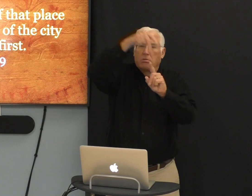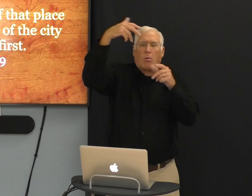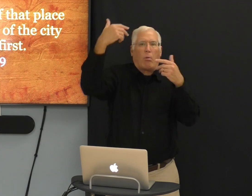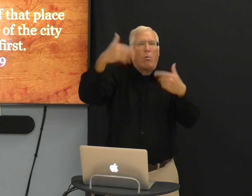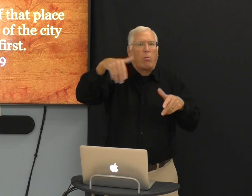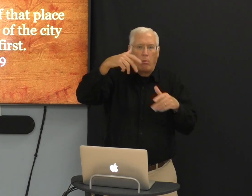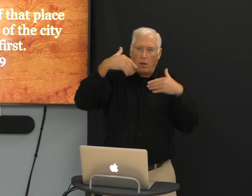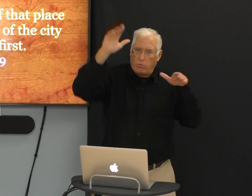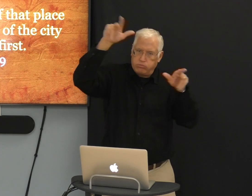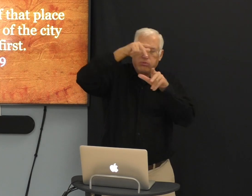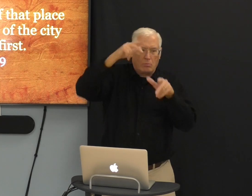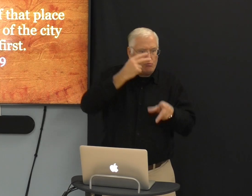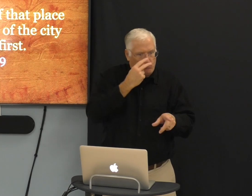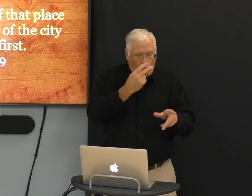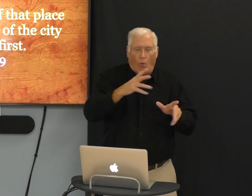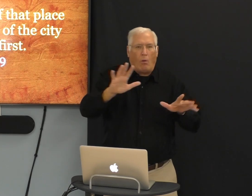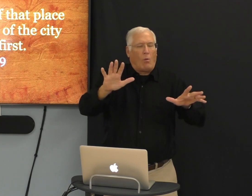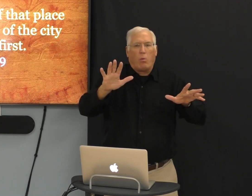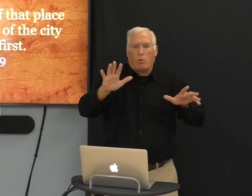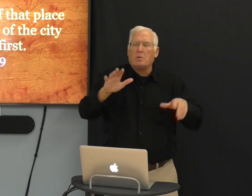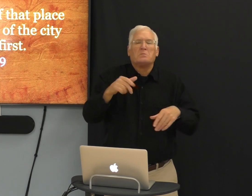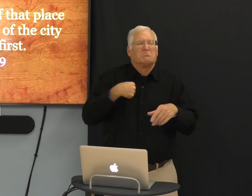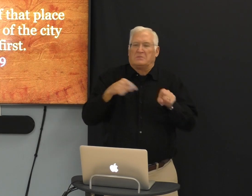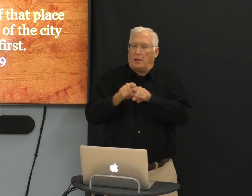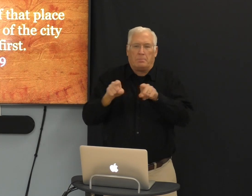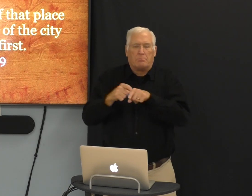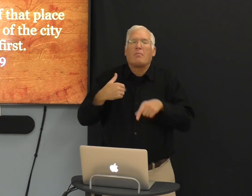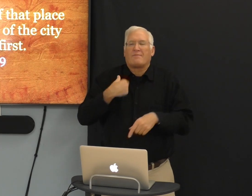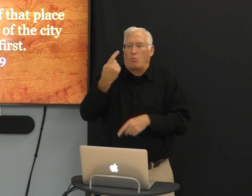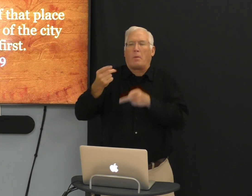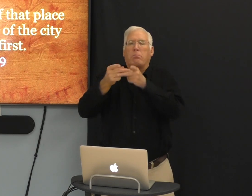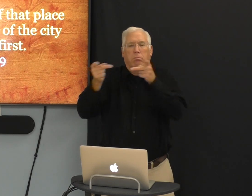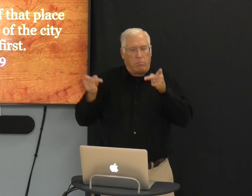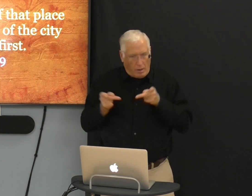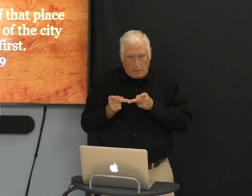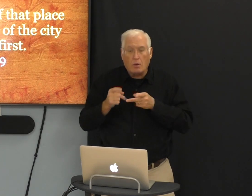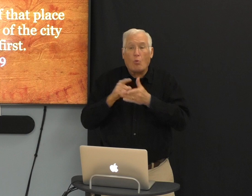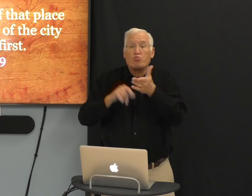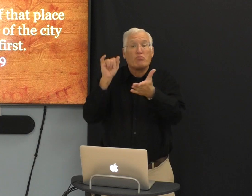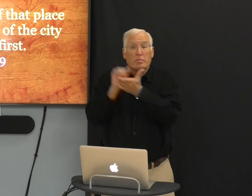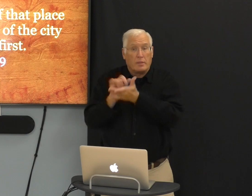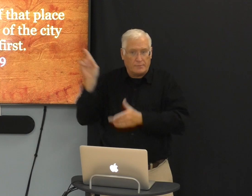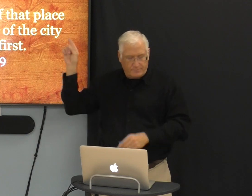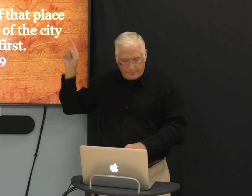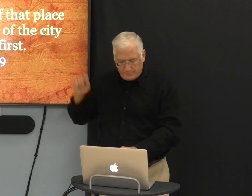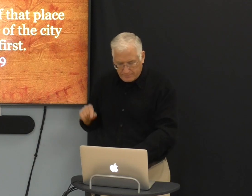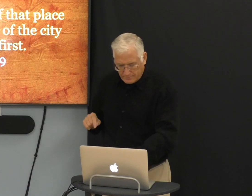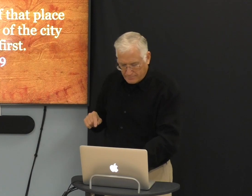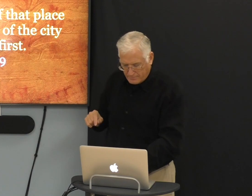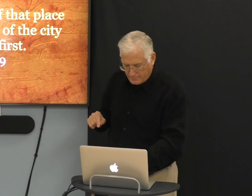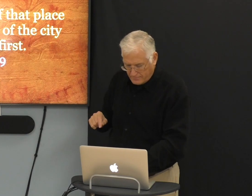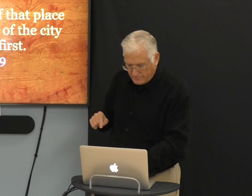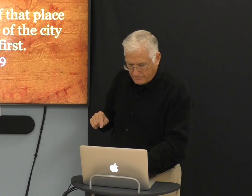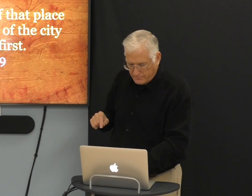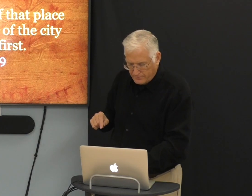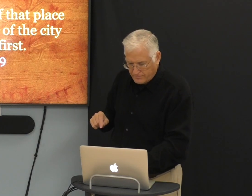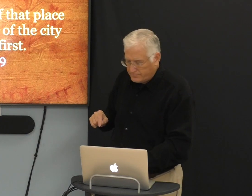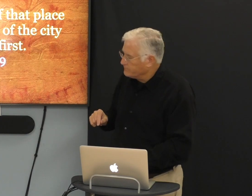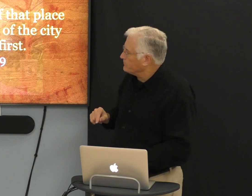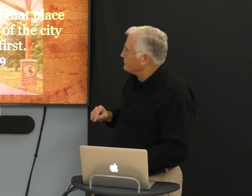where Jacob saw the ladders where the angels were ascending and descending. That was the place for Jacob. And I had